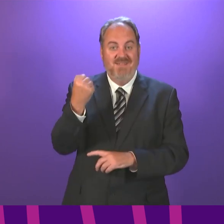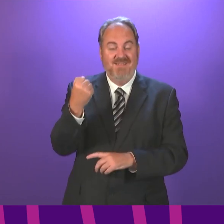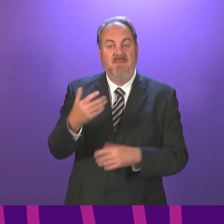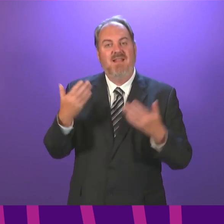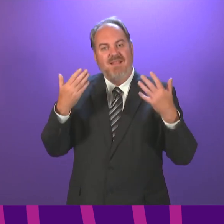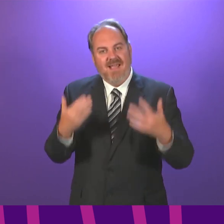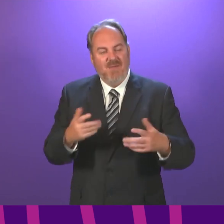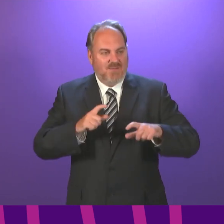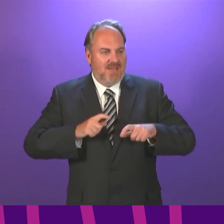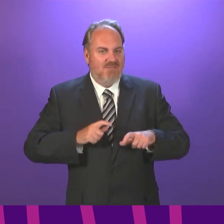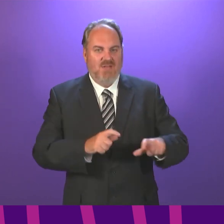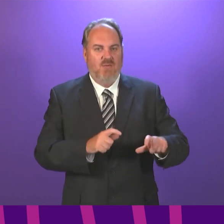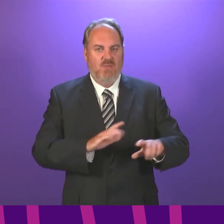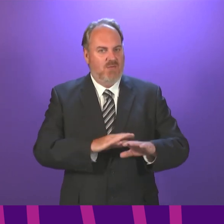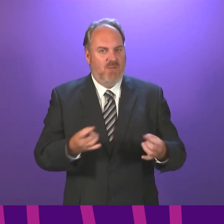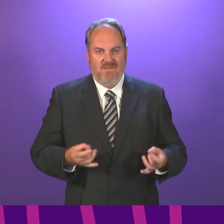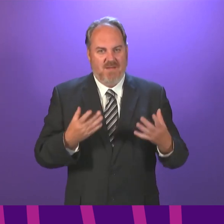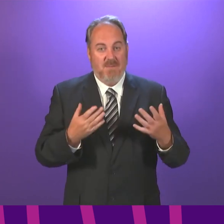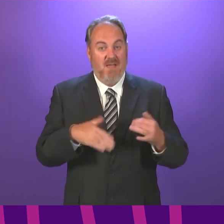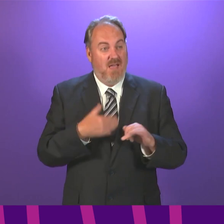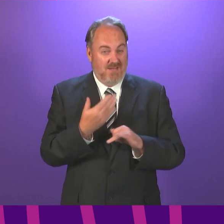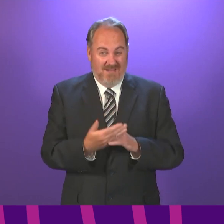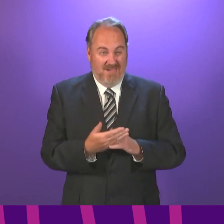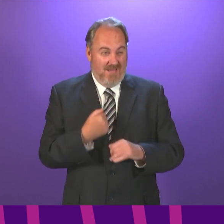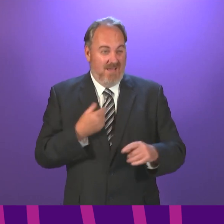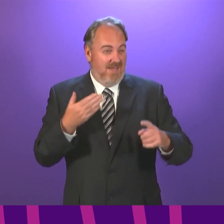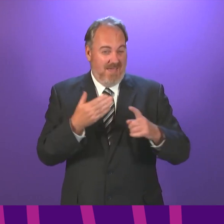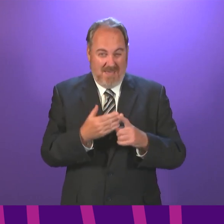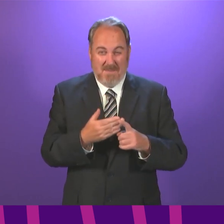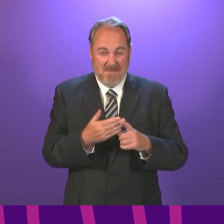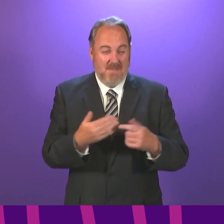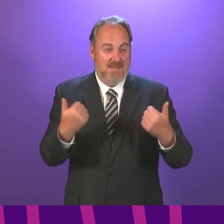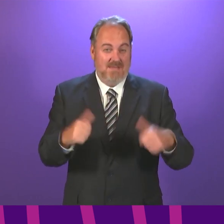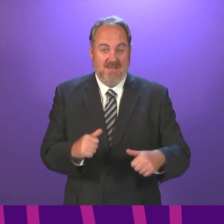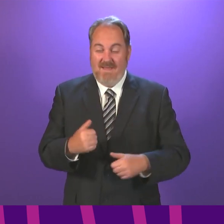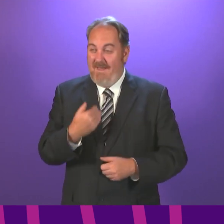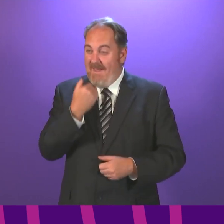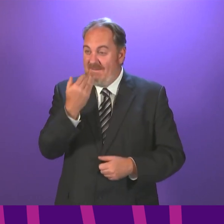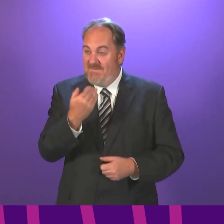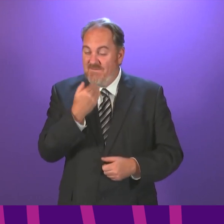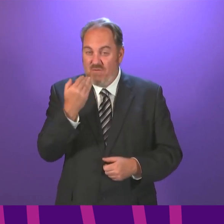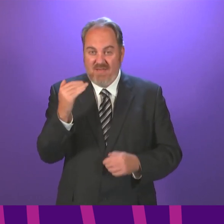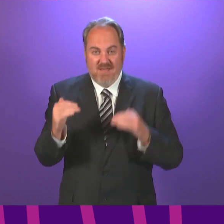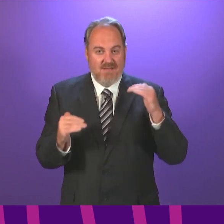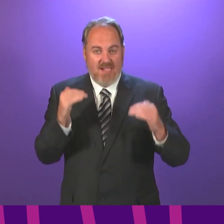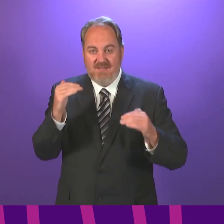to make sure that we do not let up until we have literally got the vaccine to everybody who is eligible or as close to that as it is